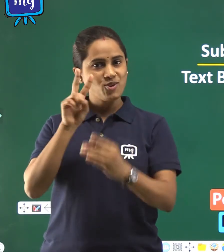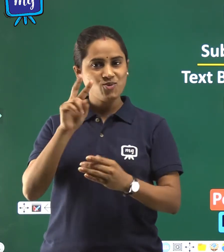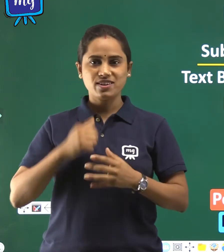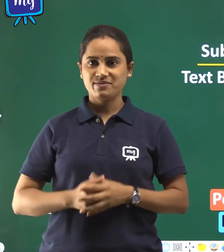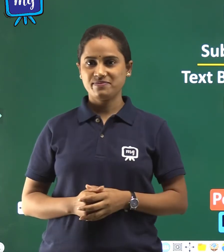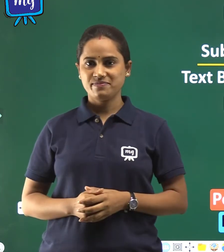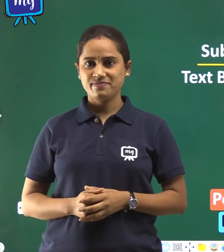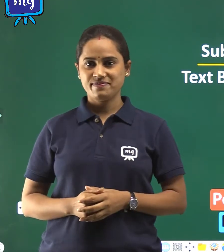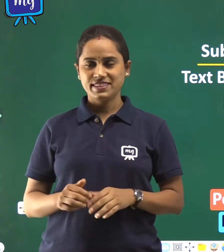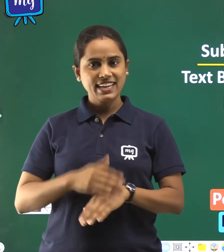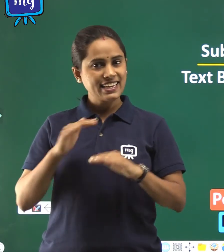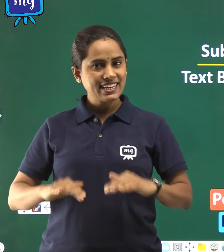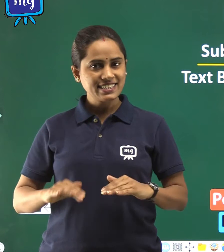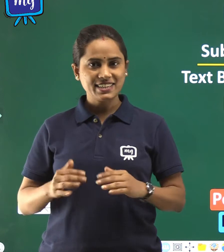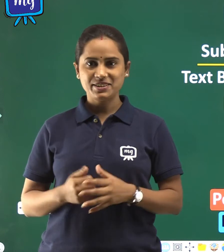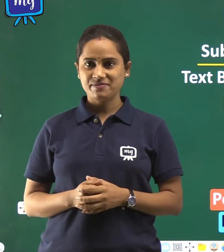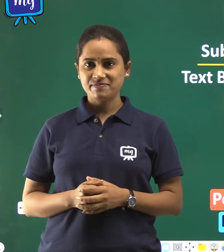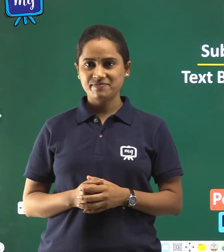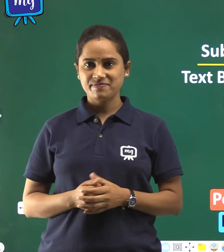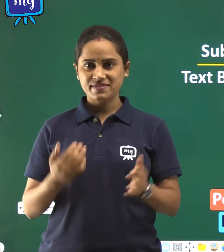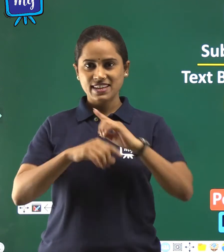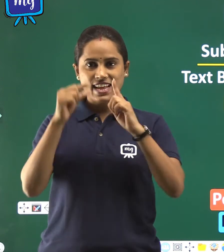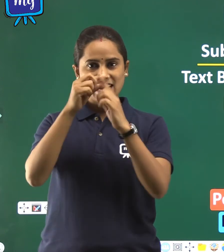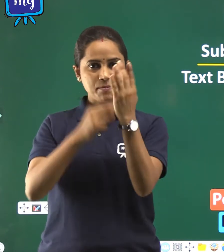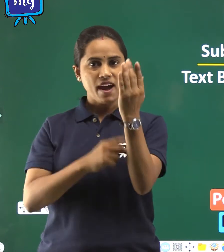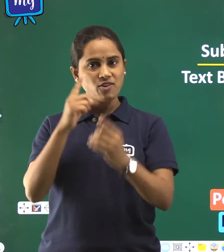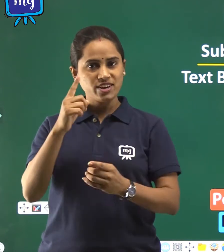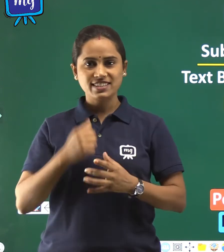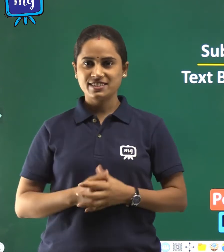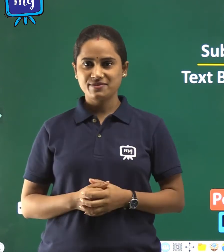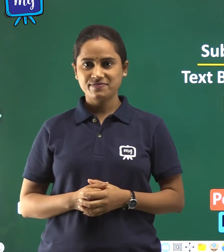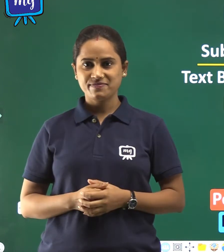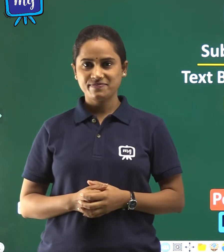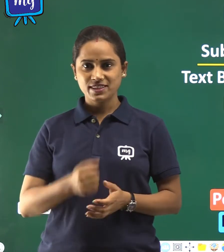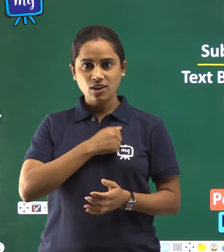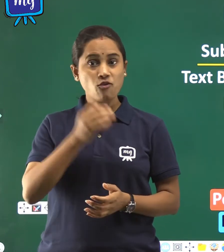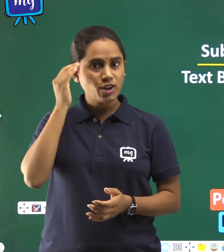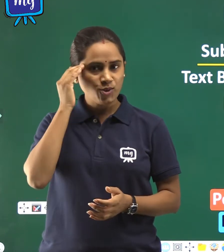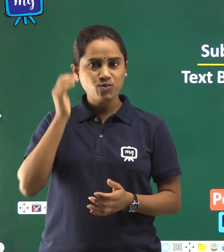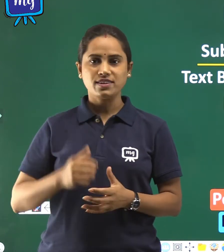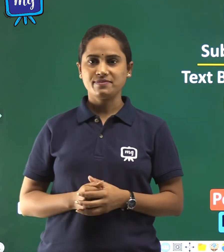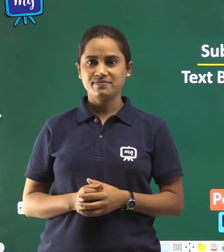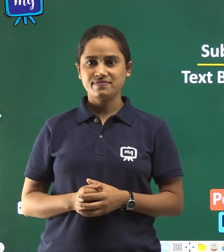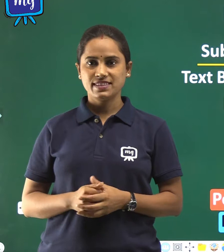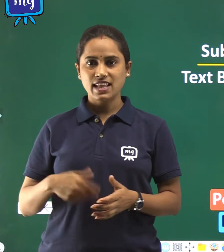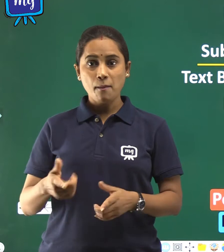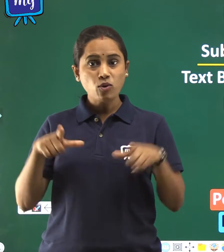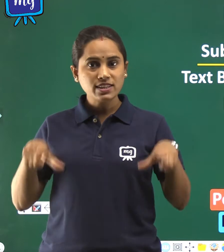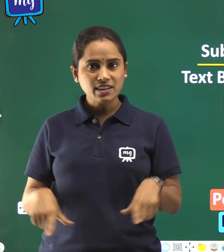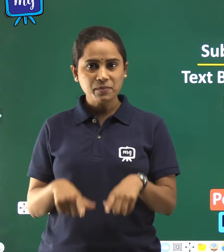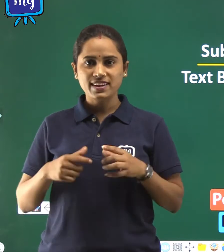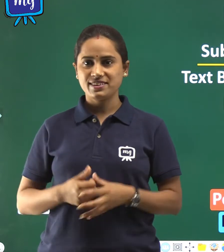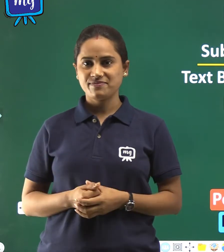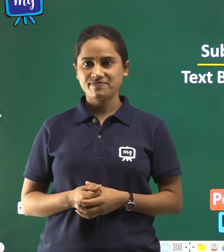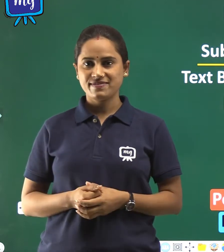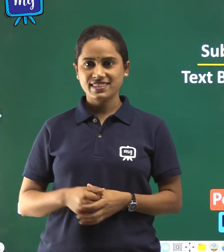Dear children, in part 1st, we knew about the summary